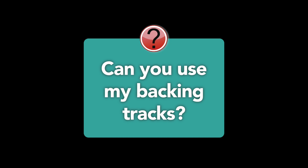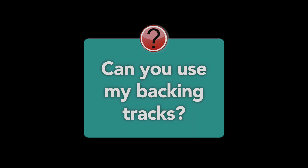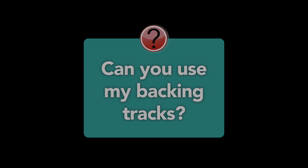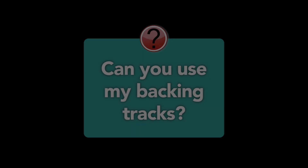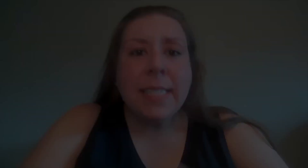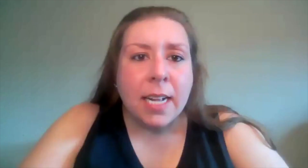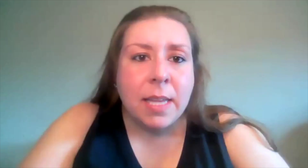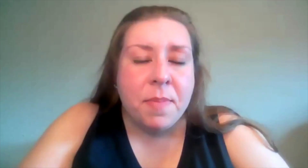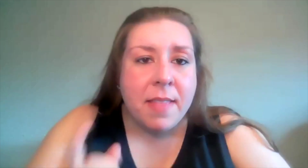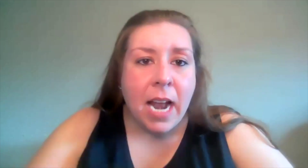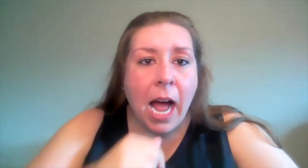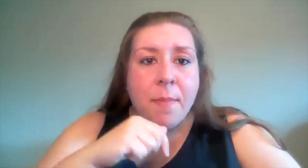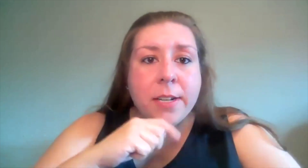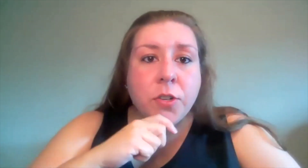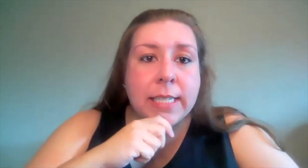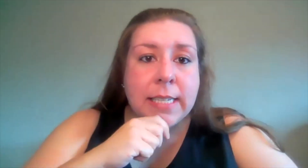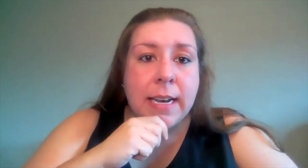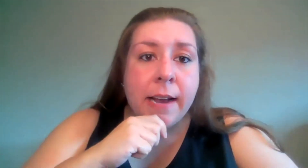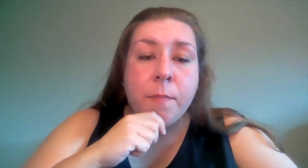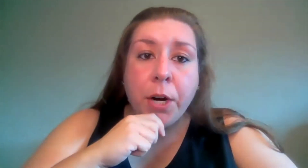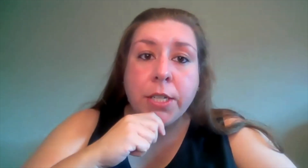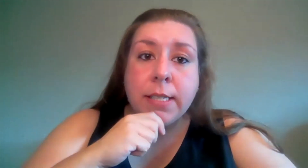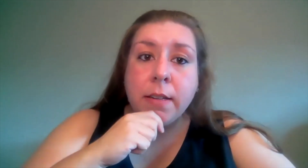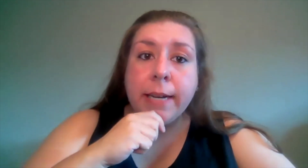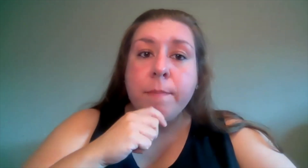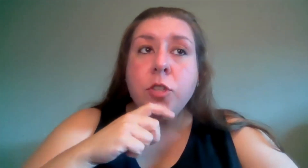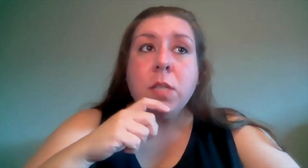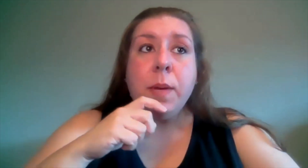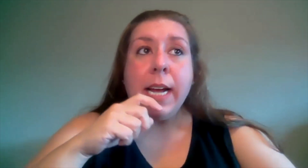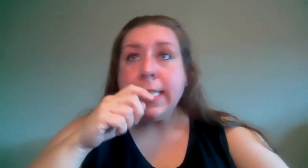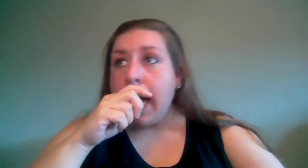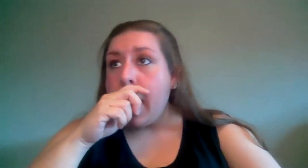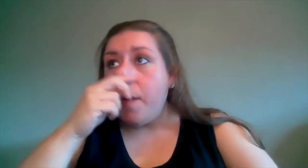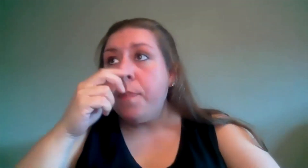it's not something that i'm interested in personally just because um